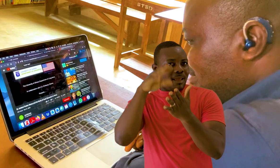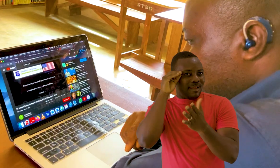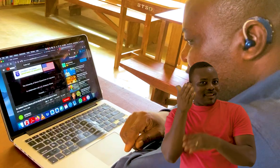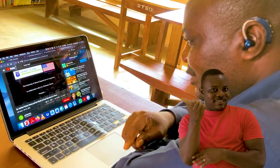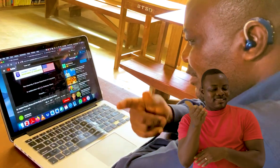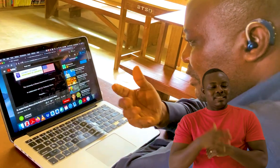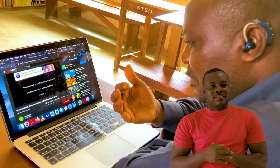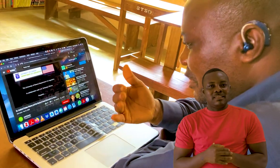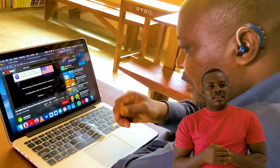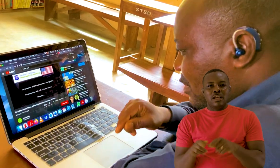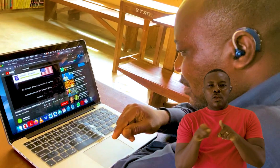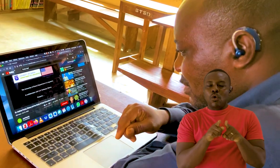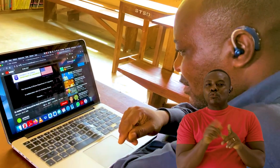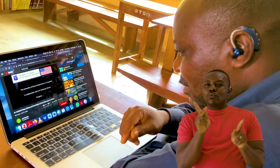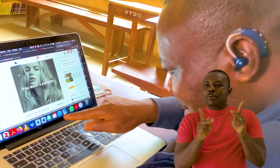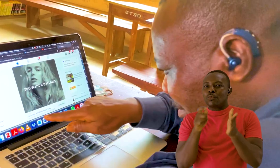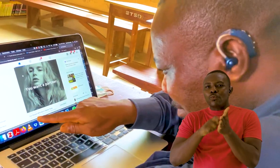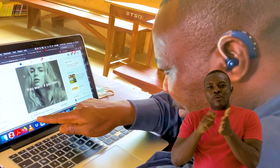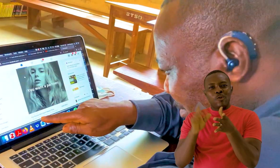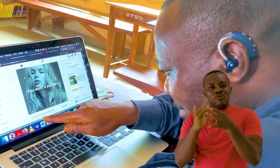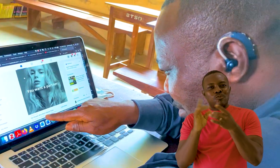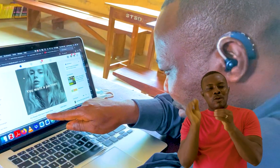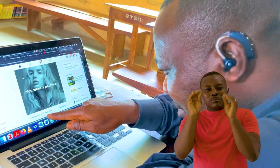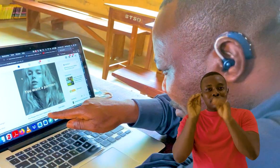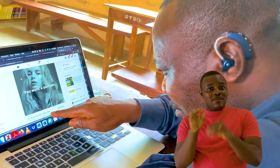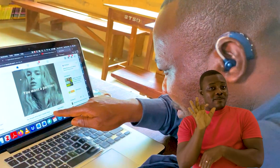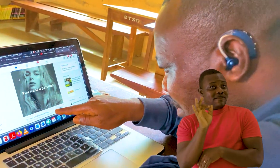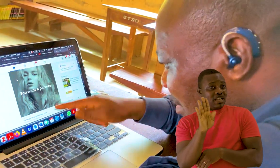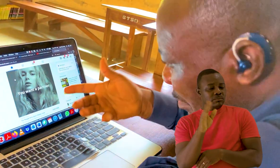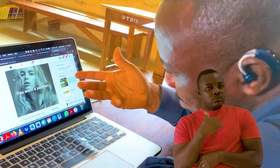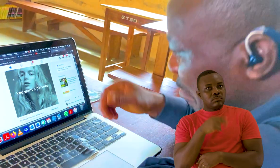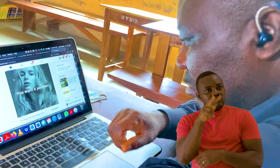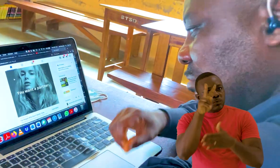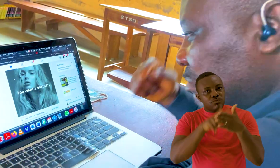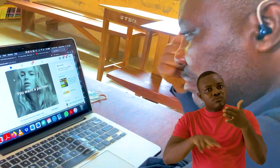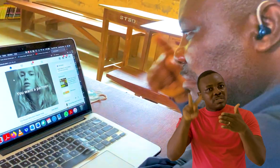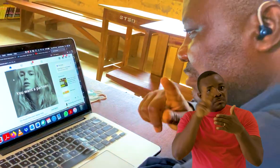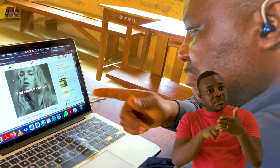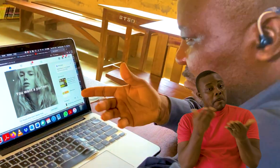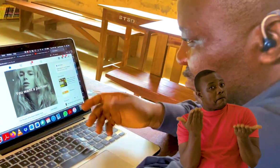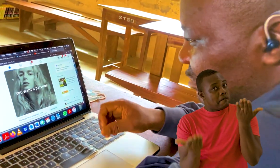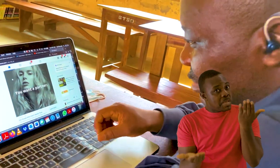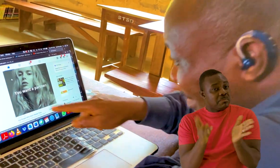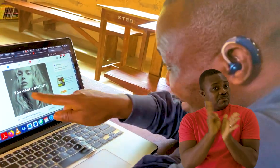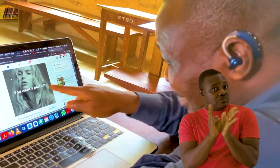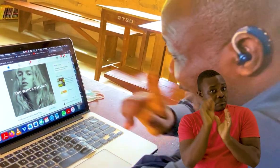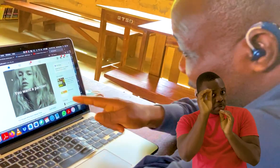something needed for my work. I might then turn to Facebook to read what people have posted about the topic. Here